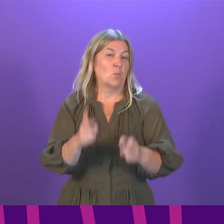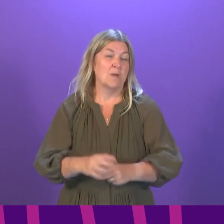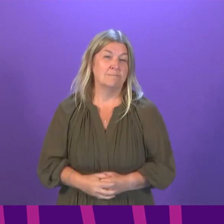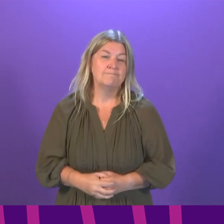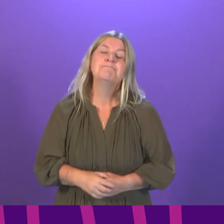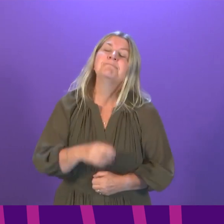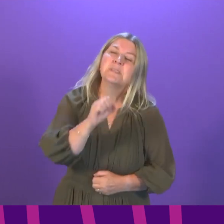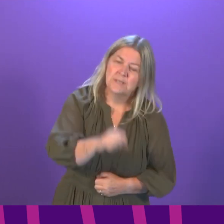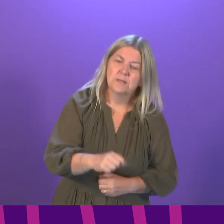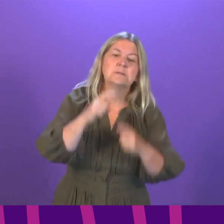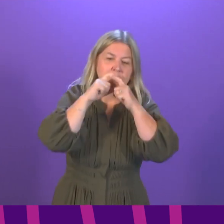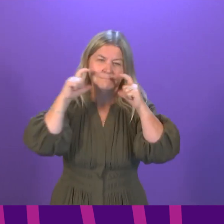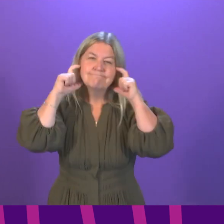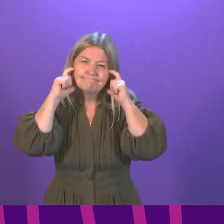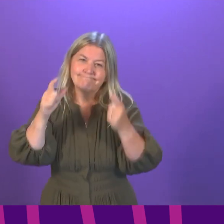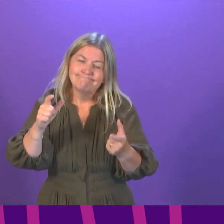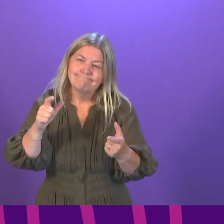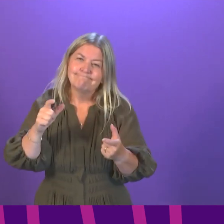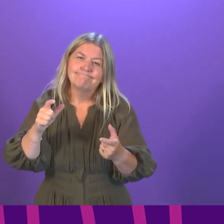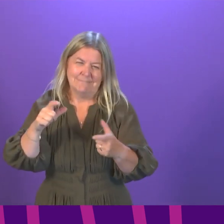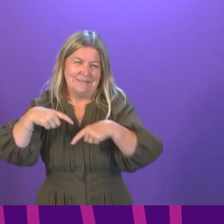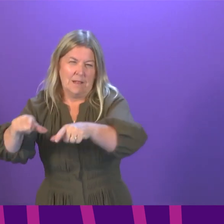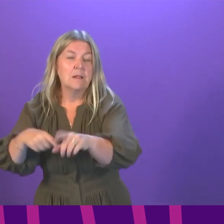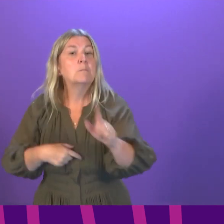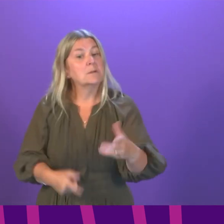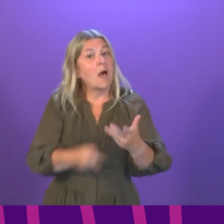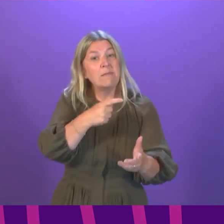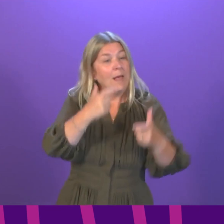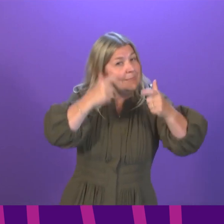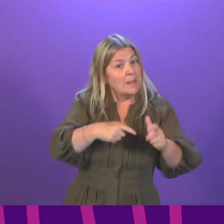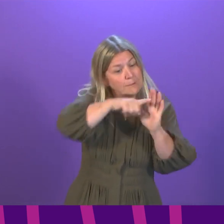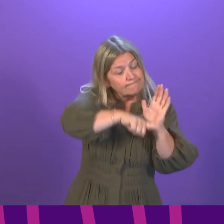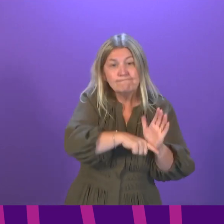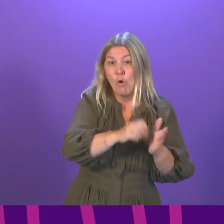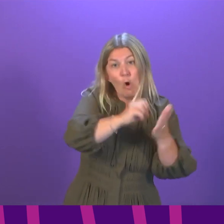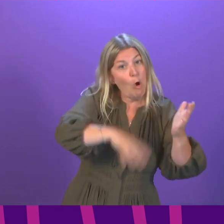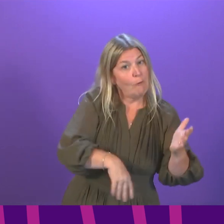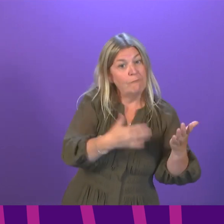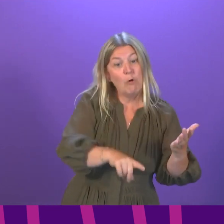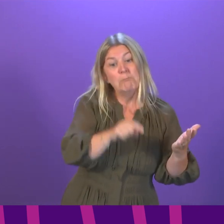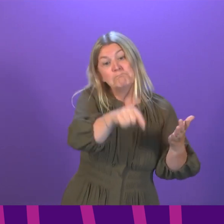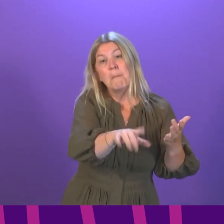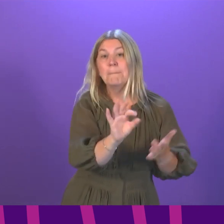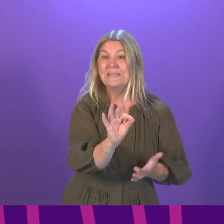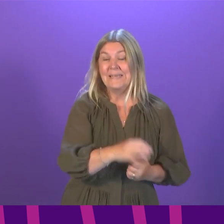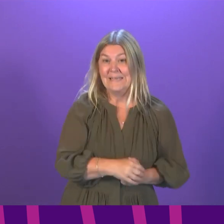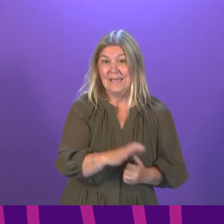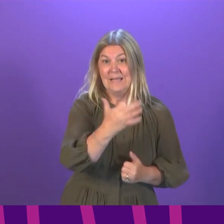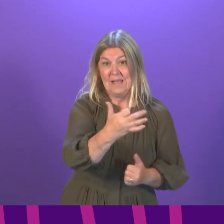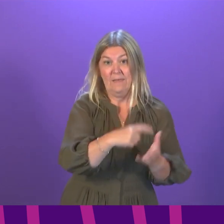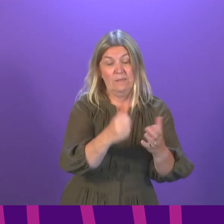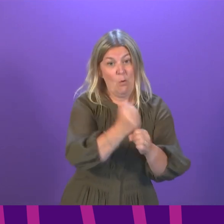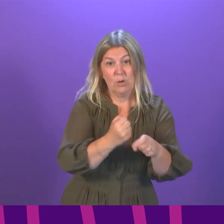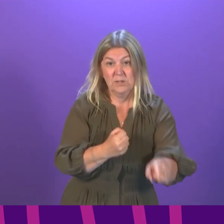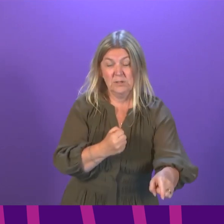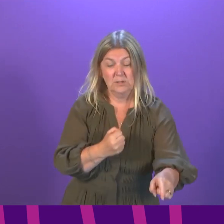coverings, most of the legal restrictions will be lifted from Monday. That is exactly what we said would happen. I do not know that